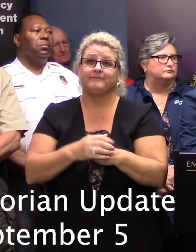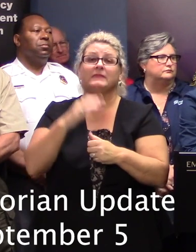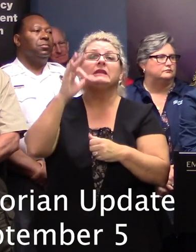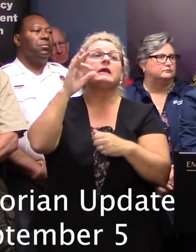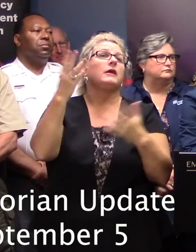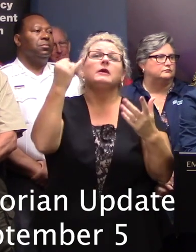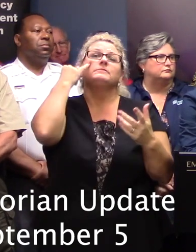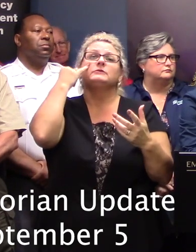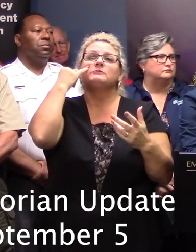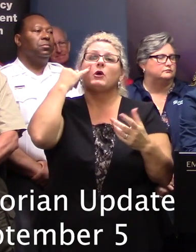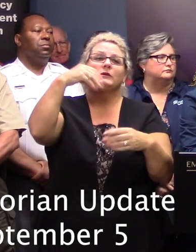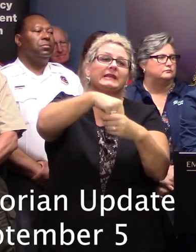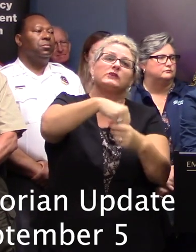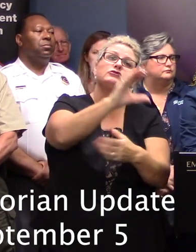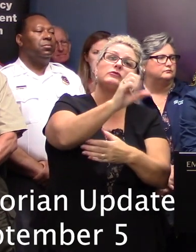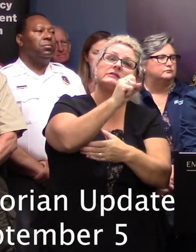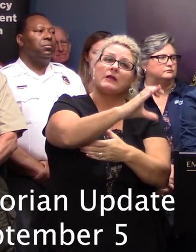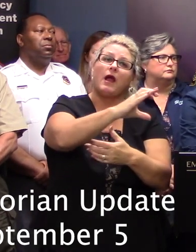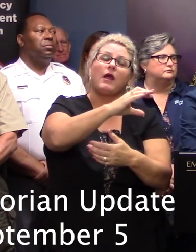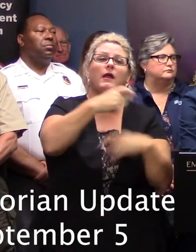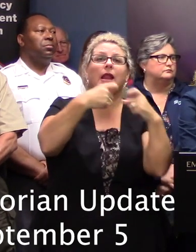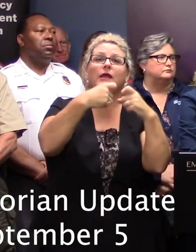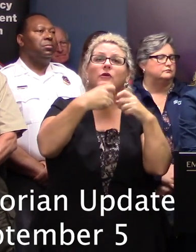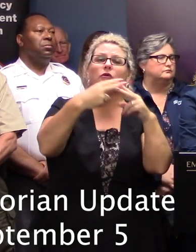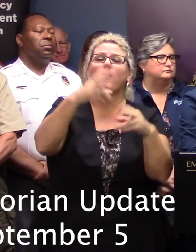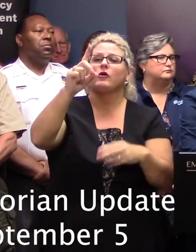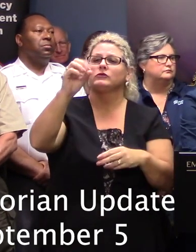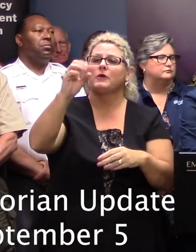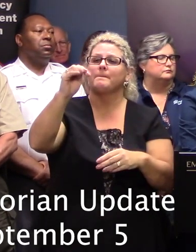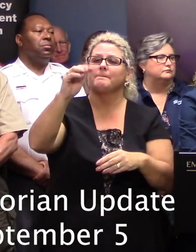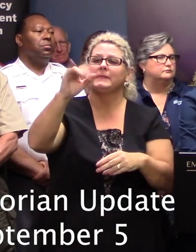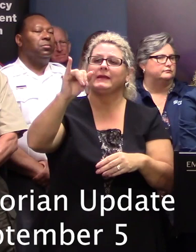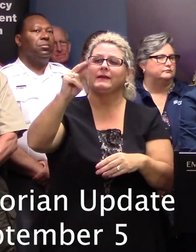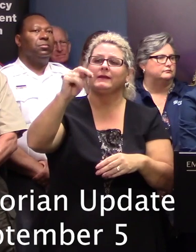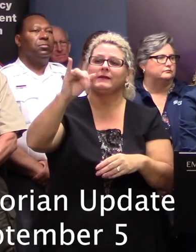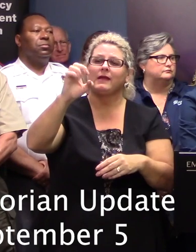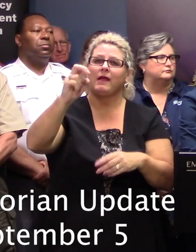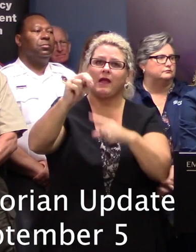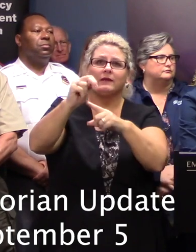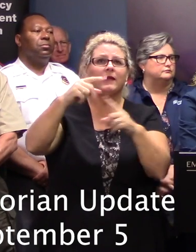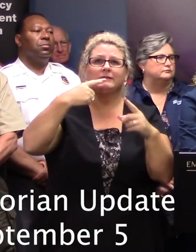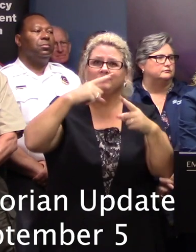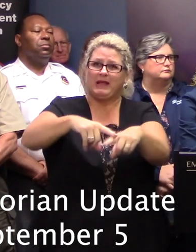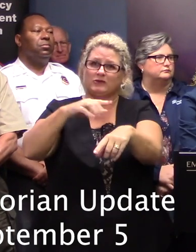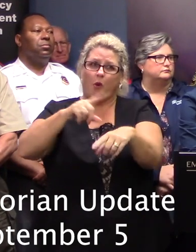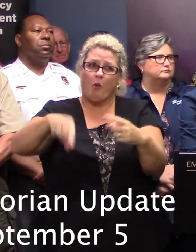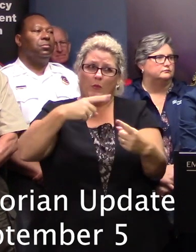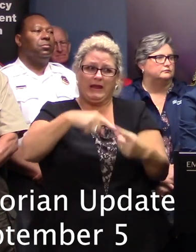could go out this afternoon in Charleston and start assessing damage so unfortunately it's too soon to start saying that